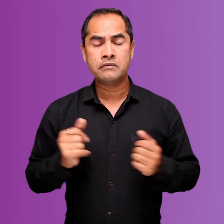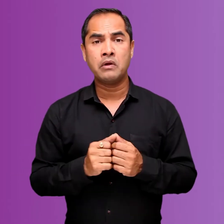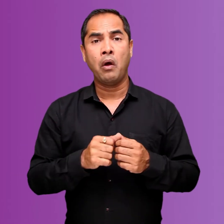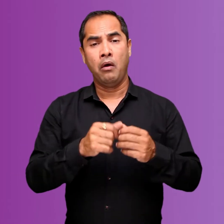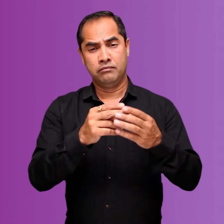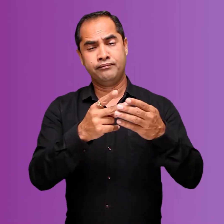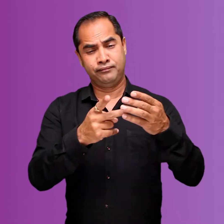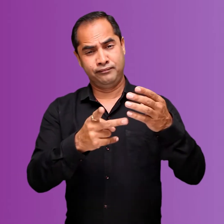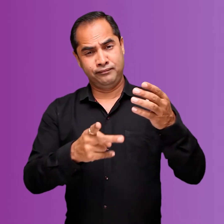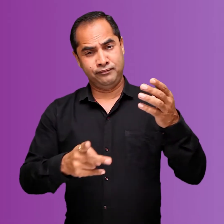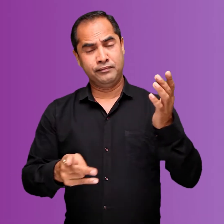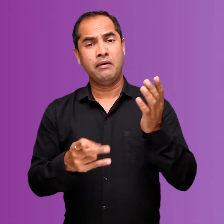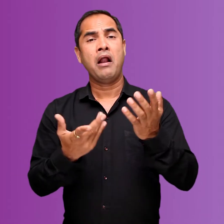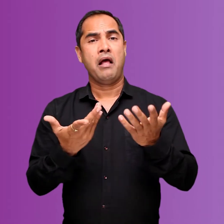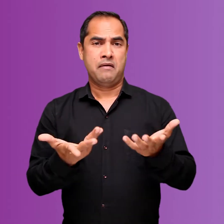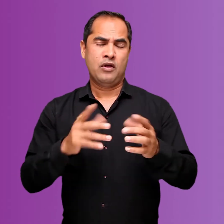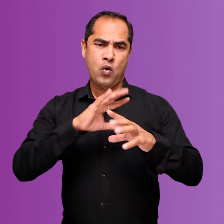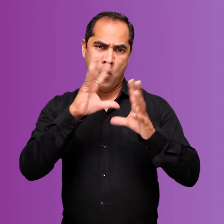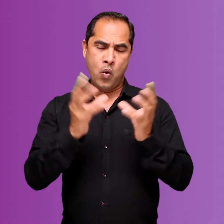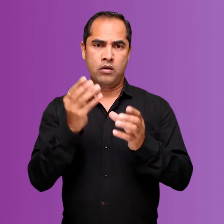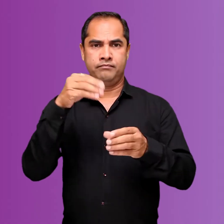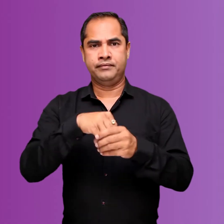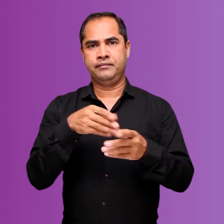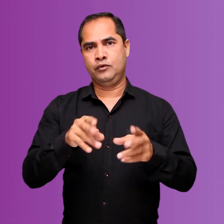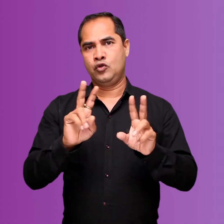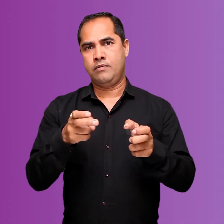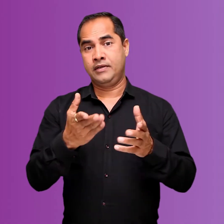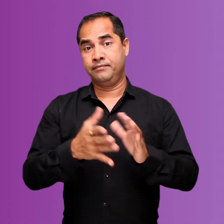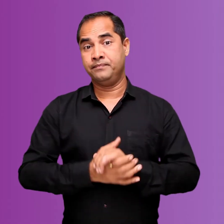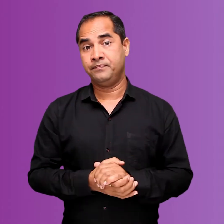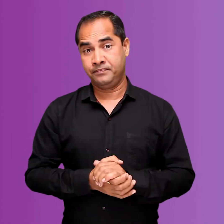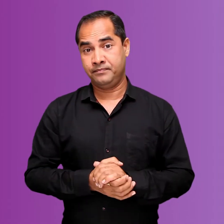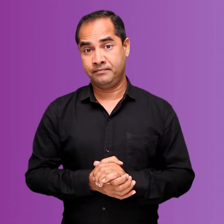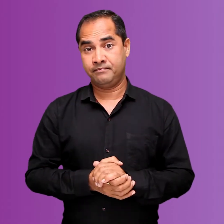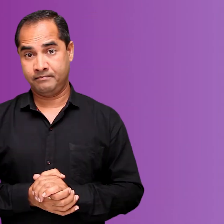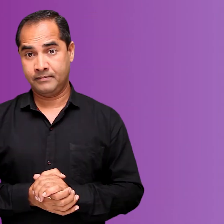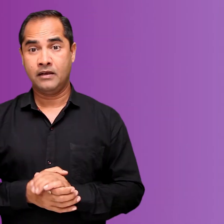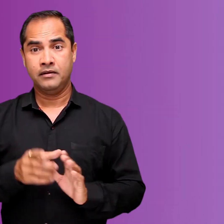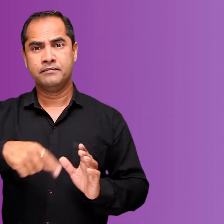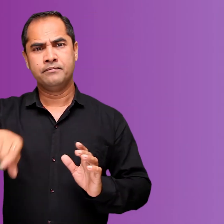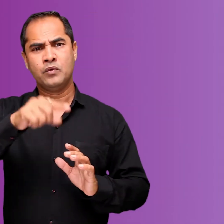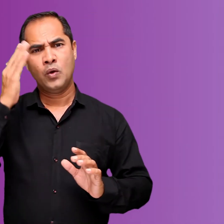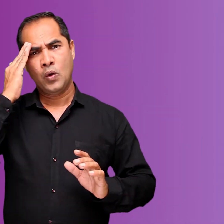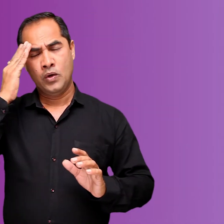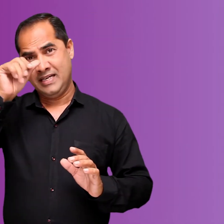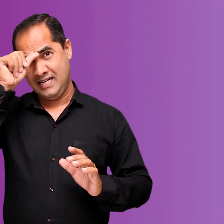and different materials to enhance agriculture and so on. All these would be covered under this topic.